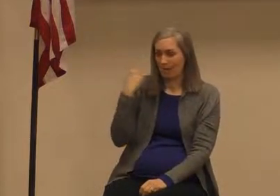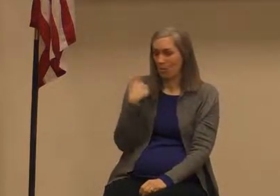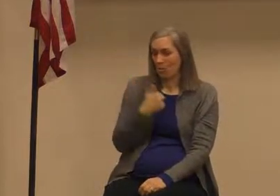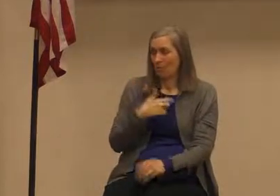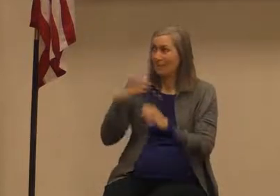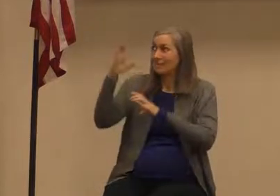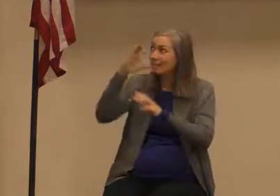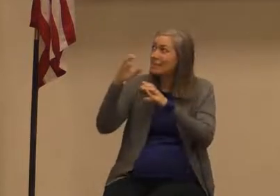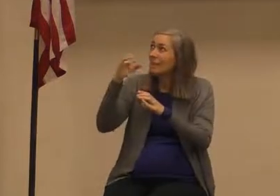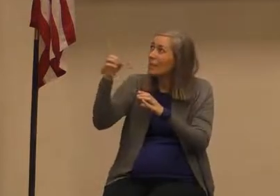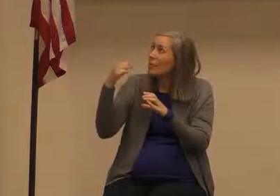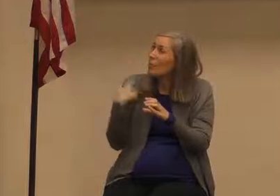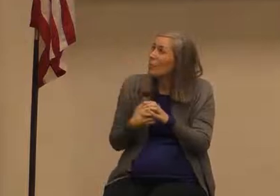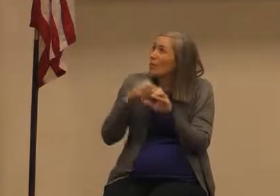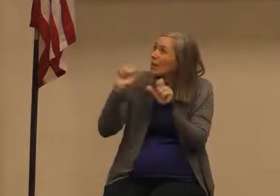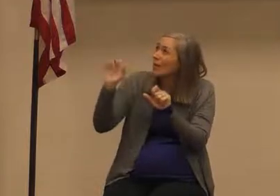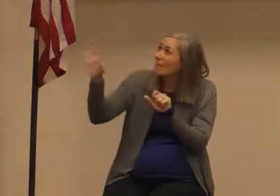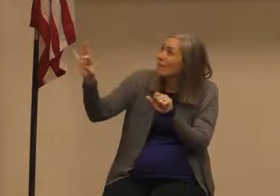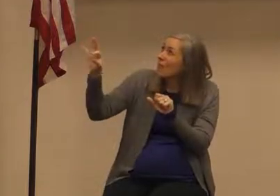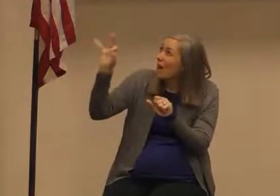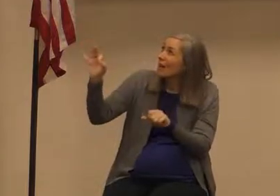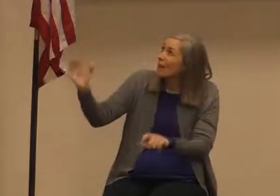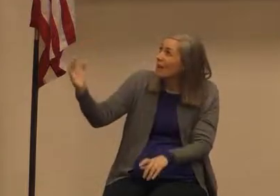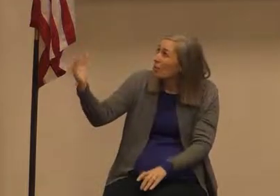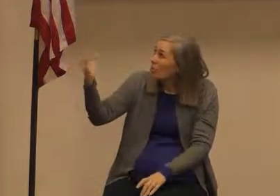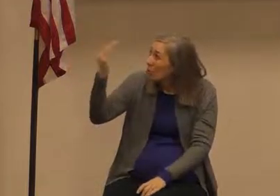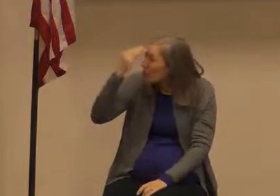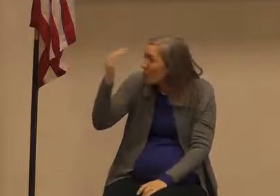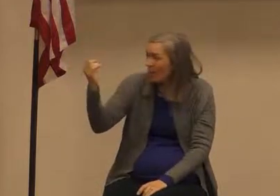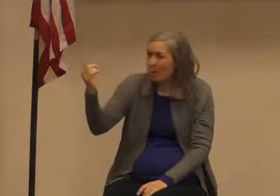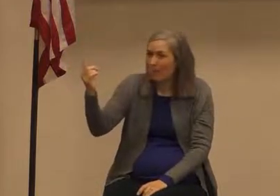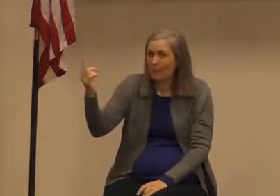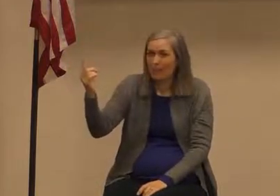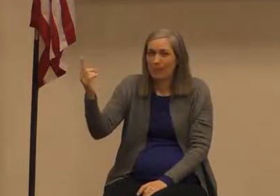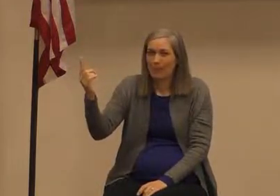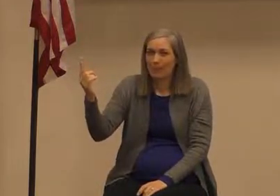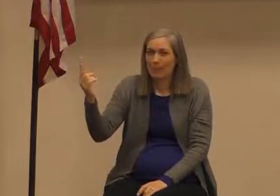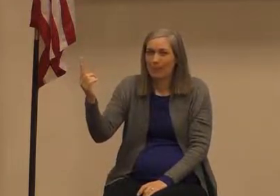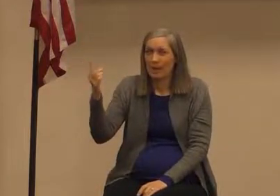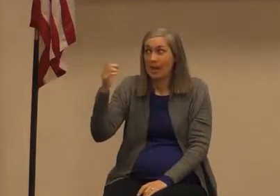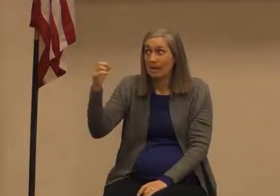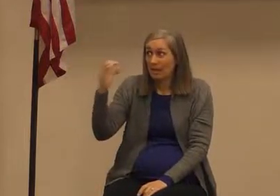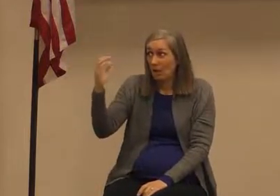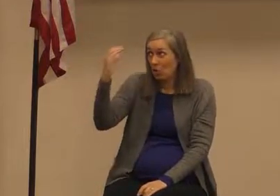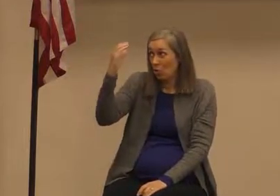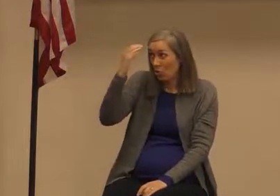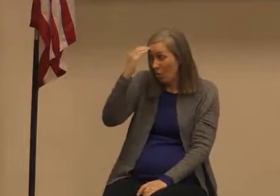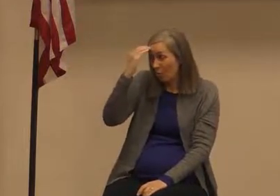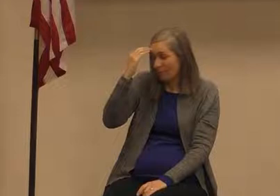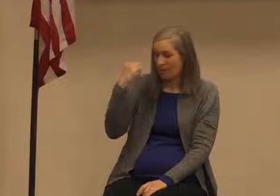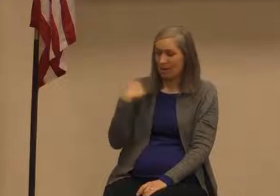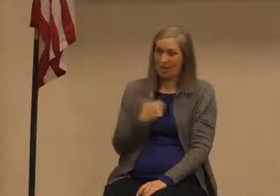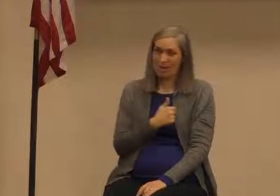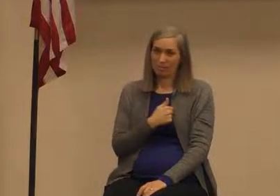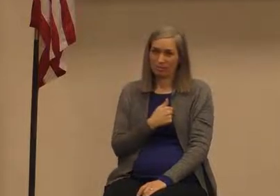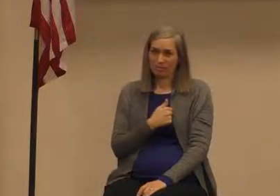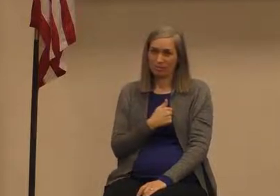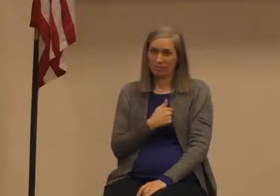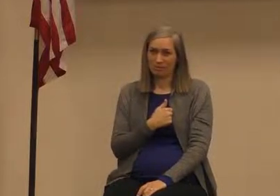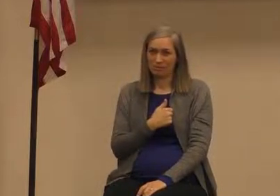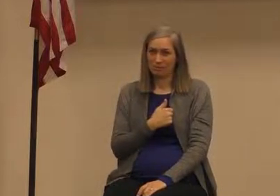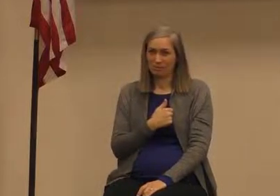will find him and we can know him just as we are known by him you know